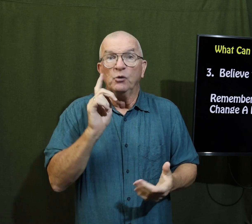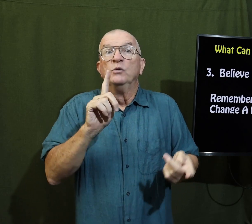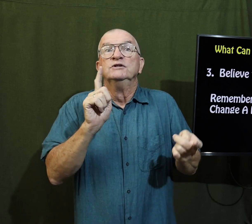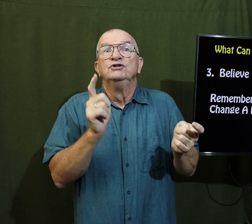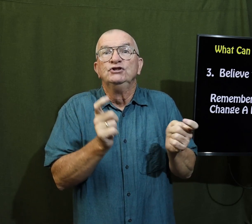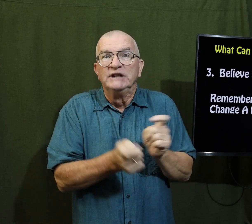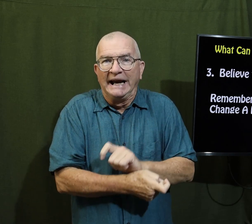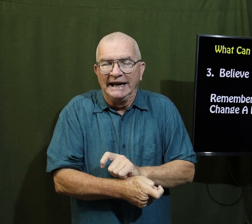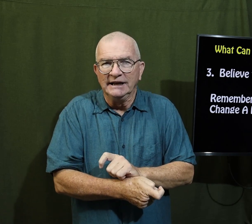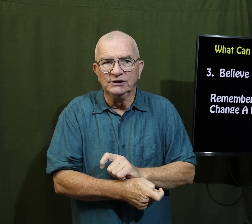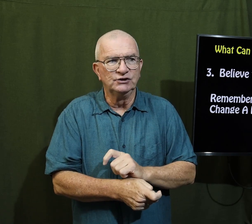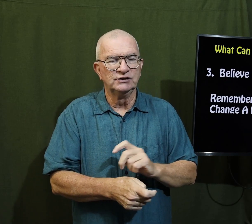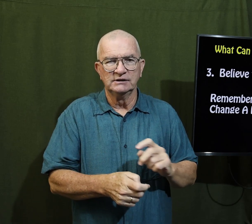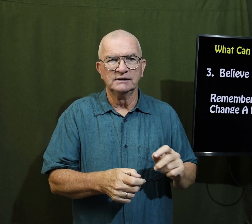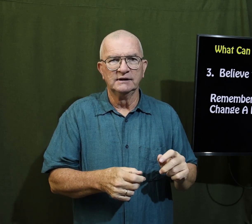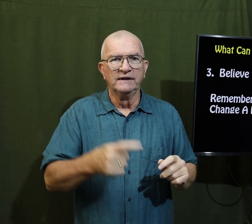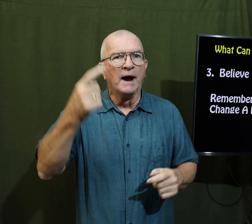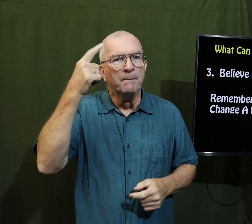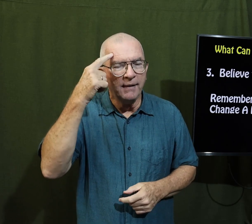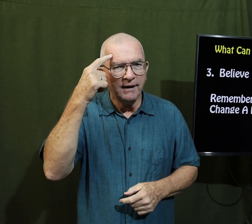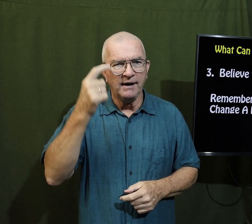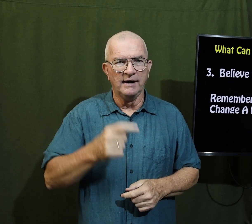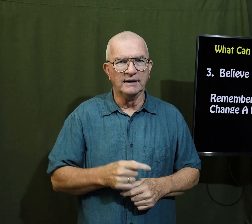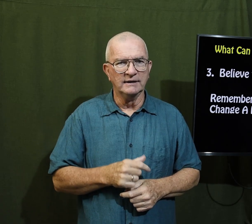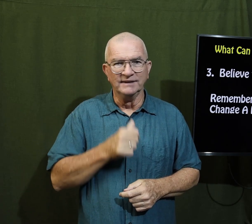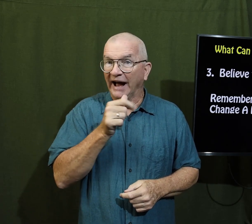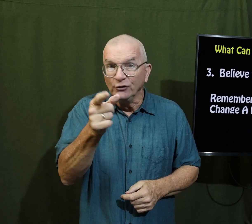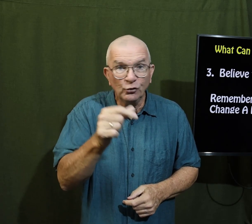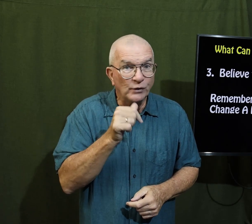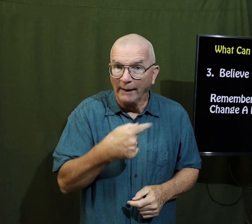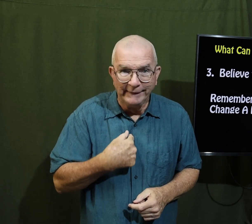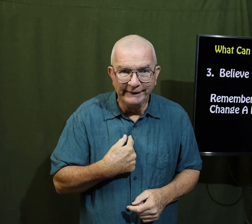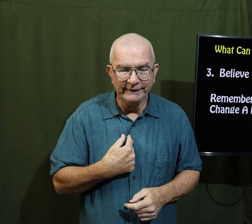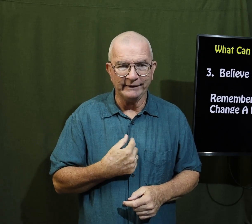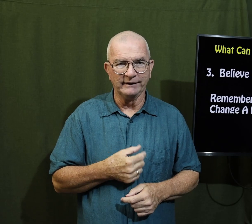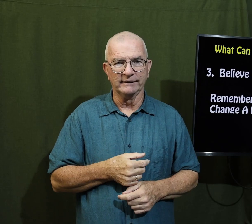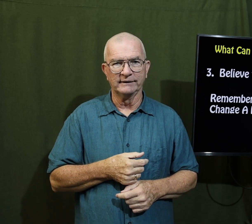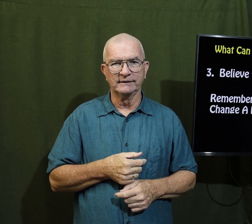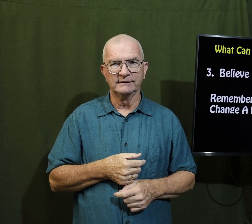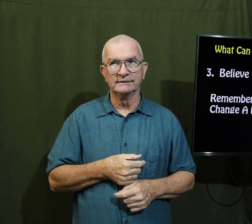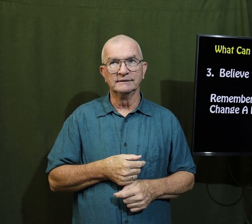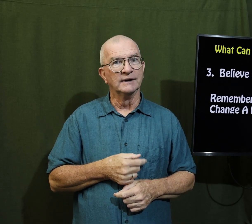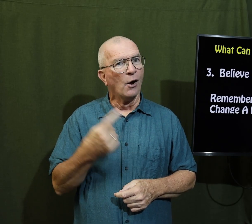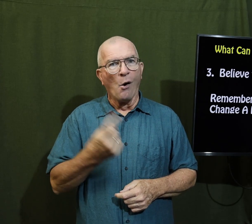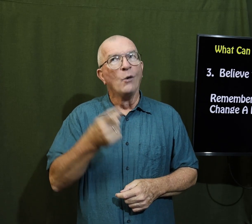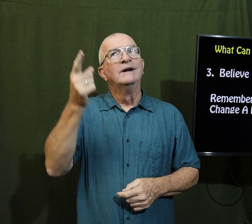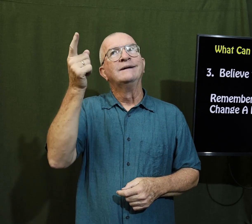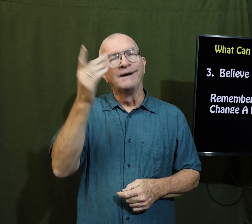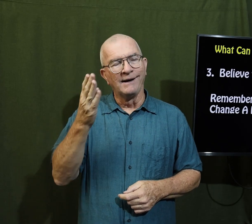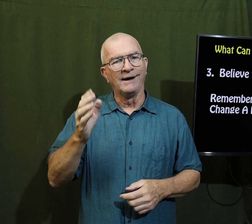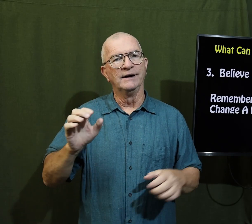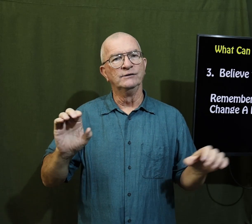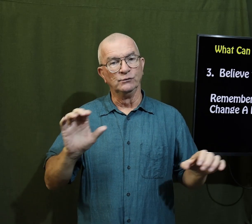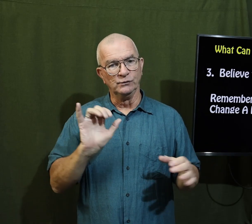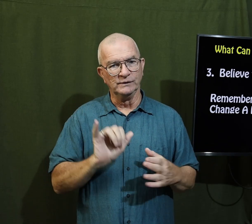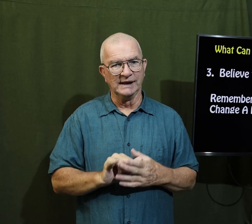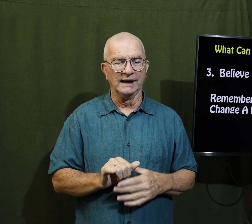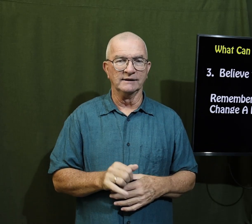the gospel will change their mind and their heart not you and me only God